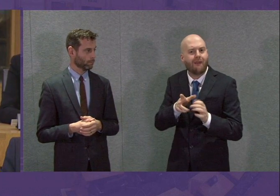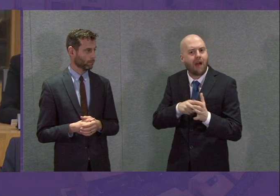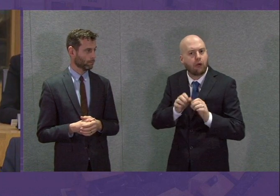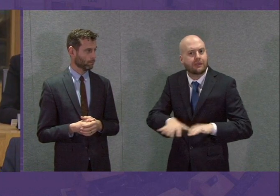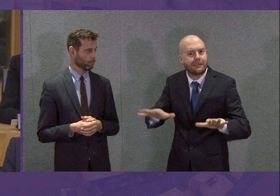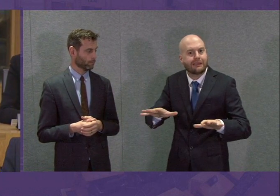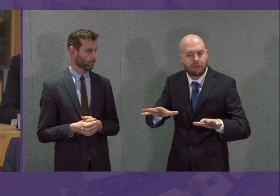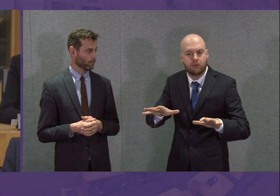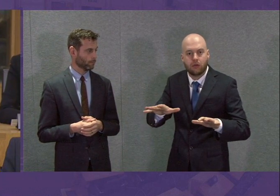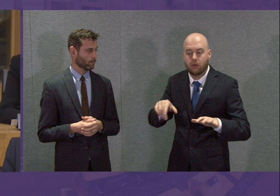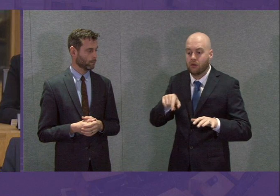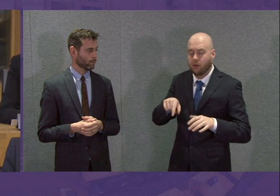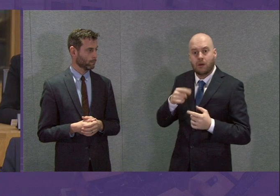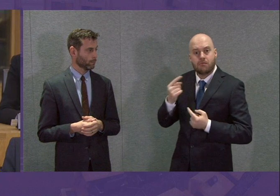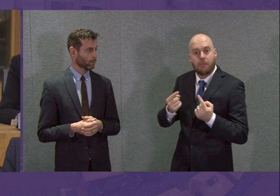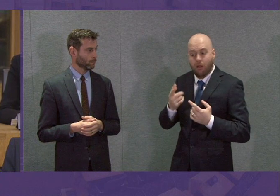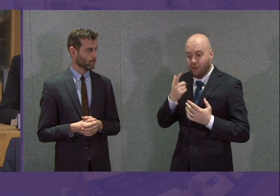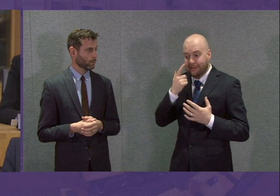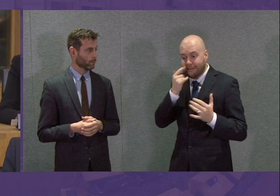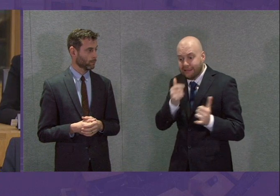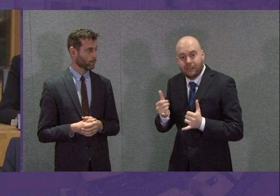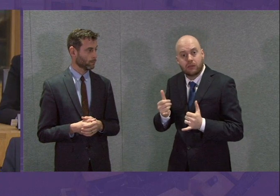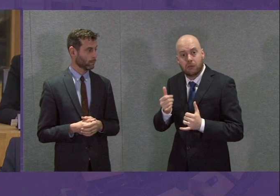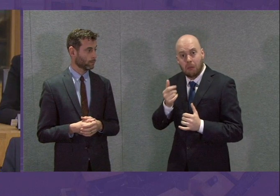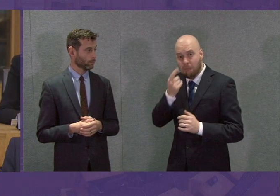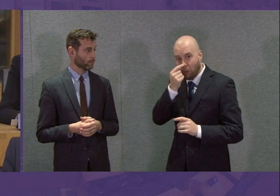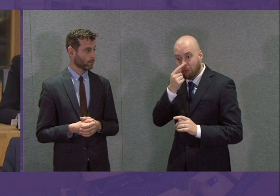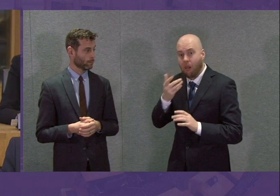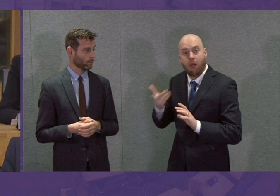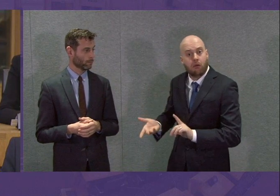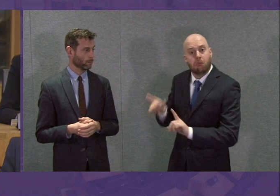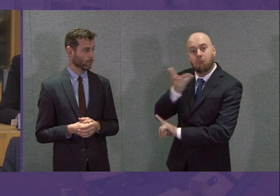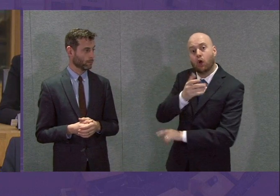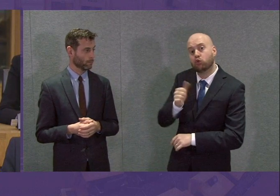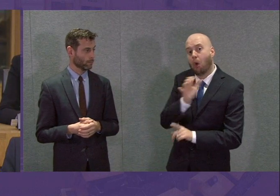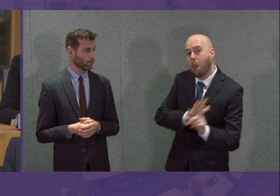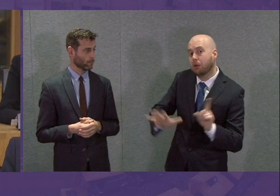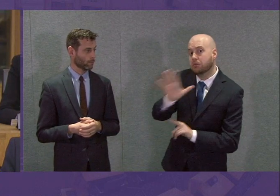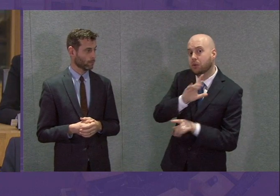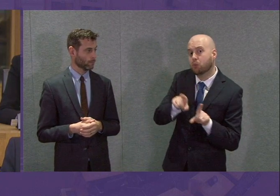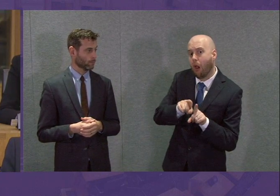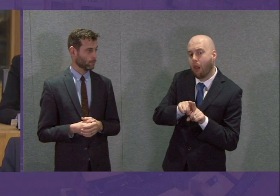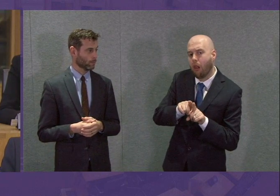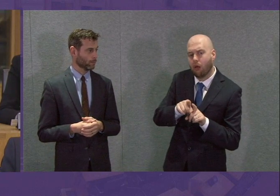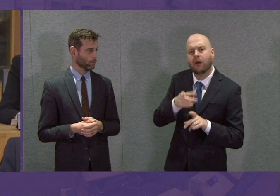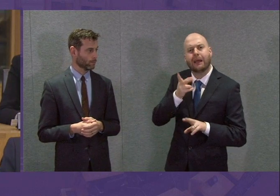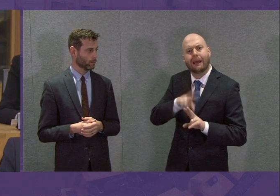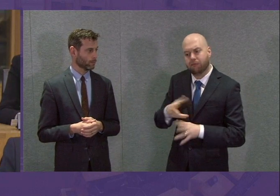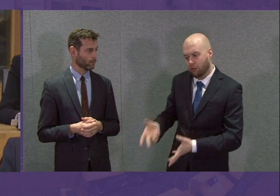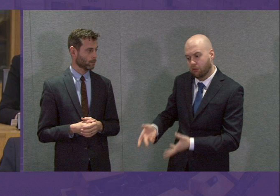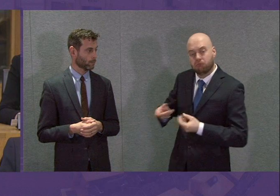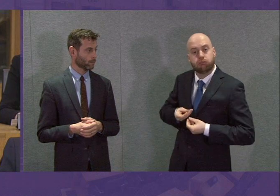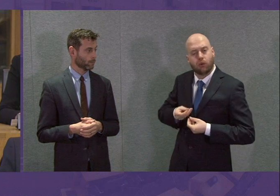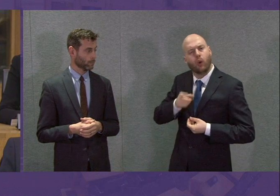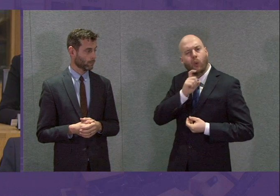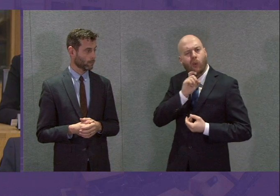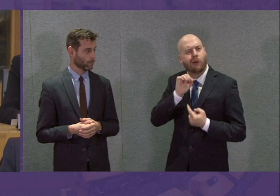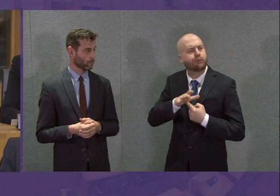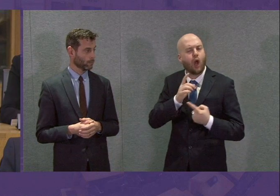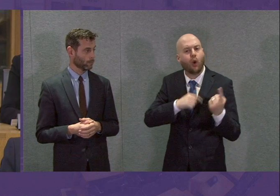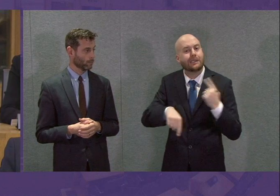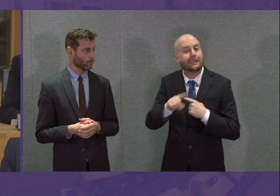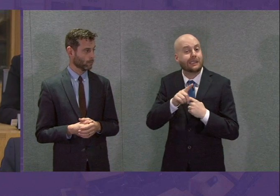when such tests may be available in Scotland and who would be on the priority list for these tests which would be extremely